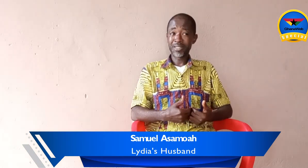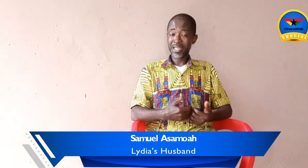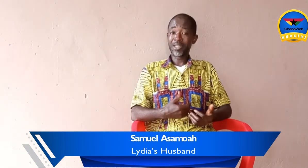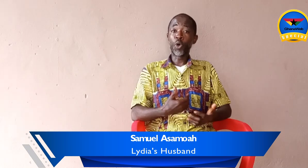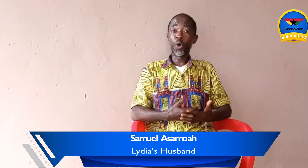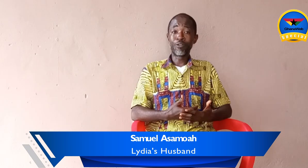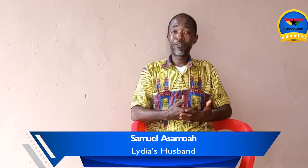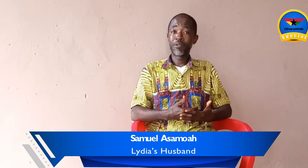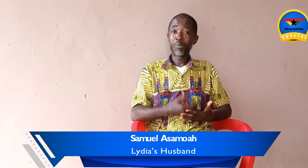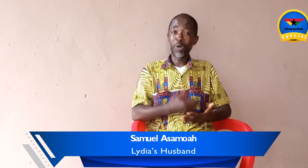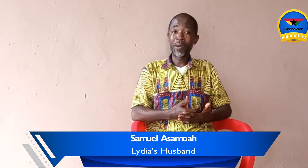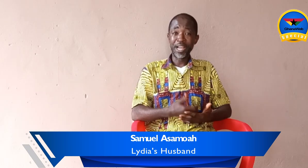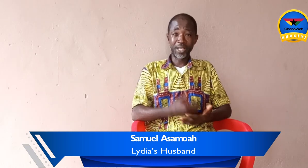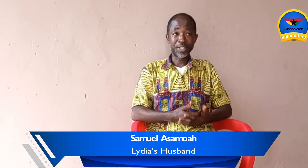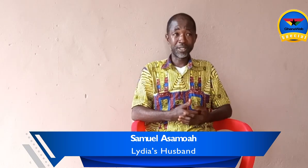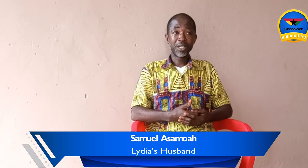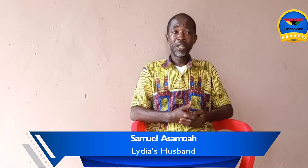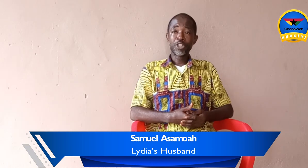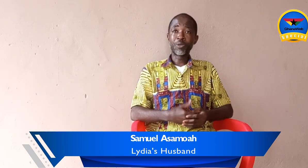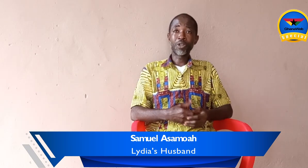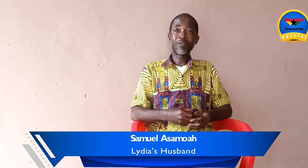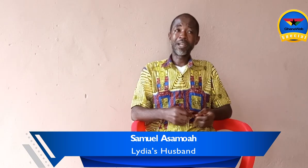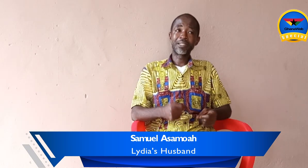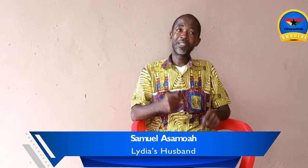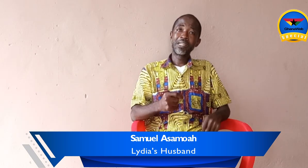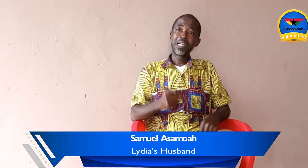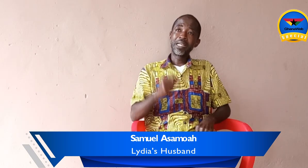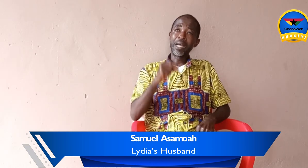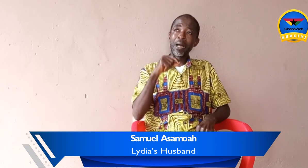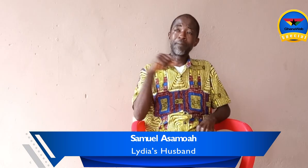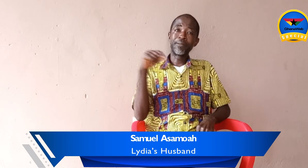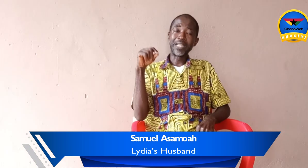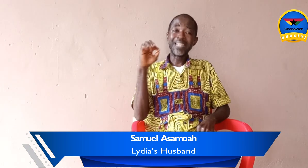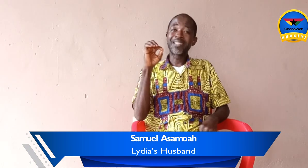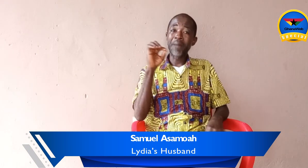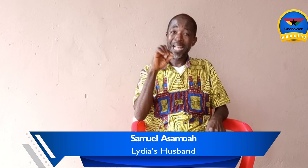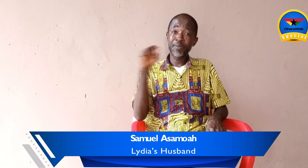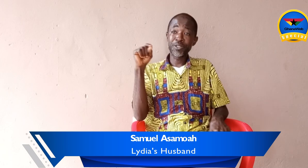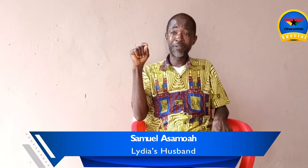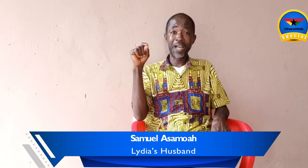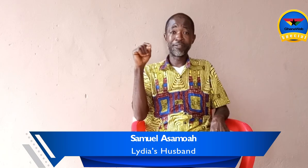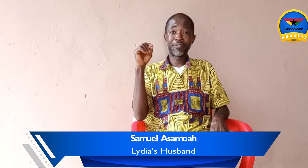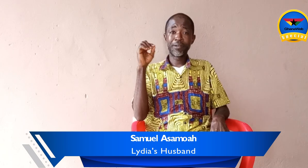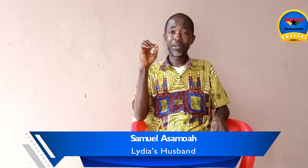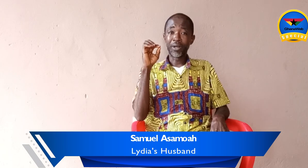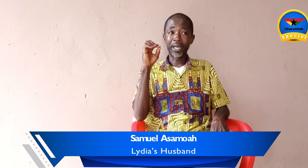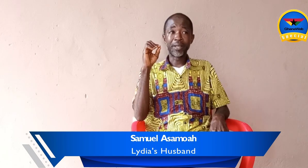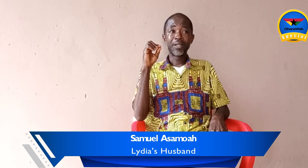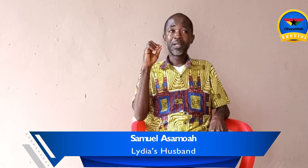the goal of proper education. So because of that, in some aspects of life, okay, the